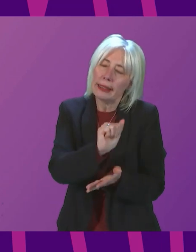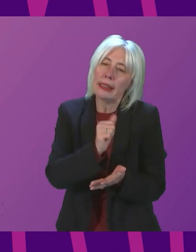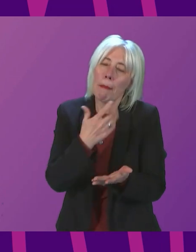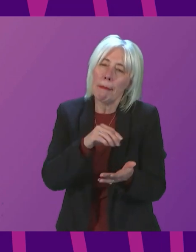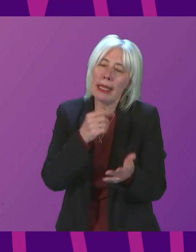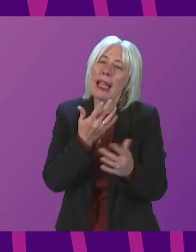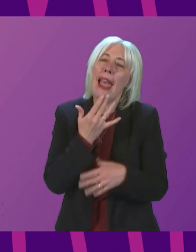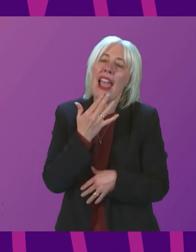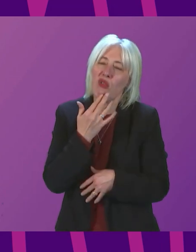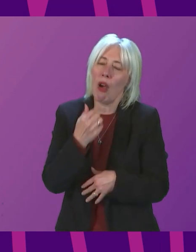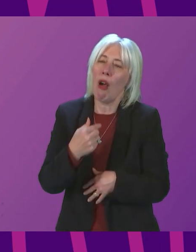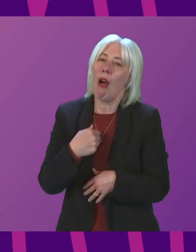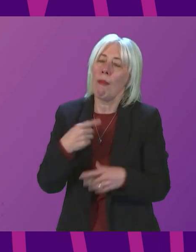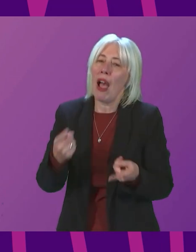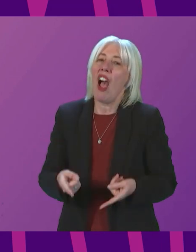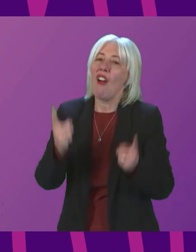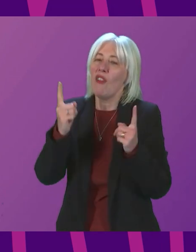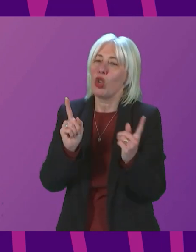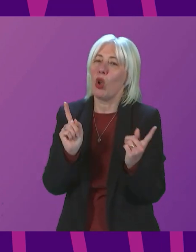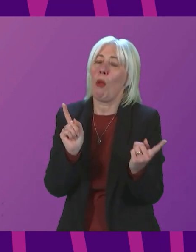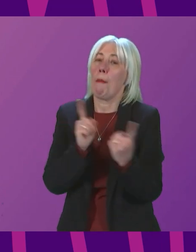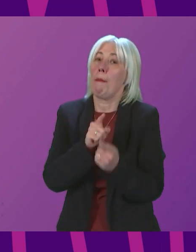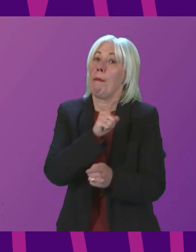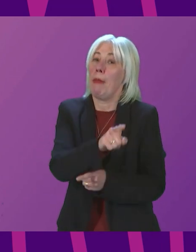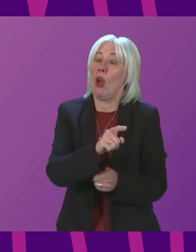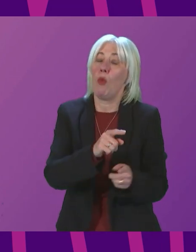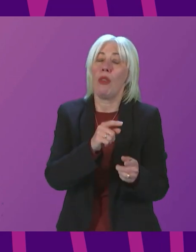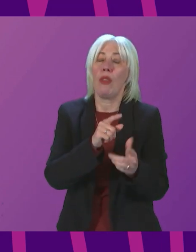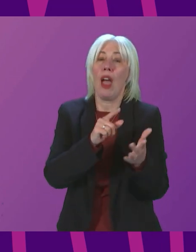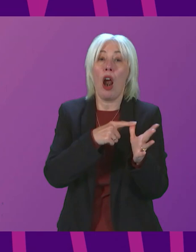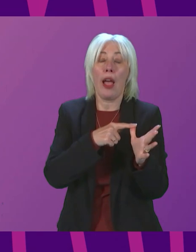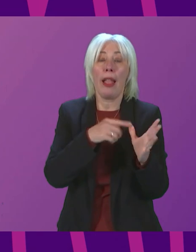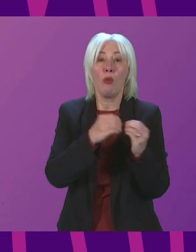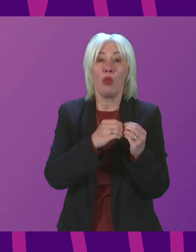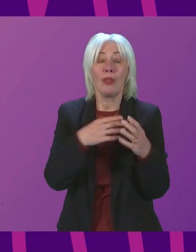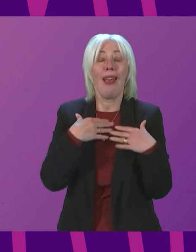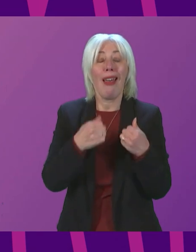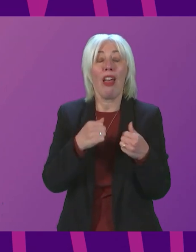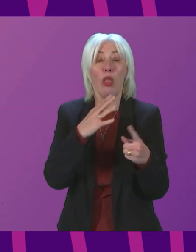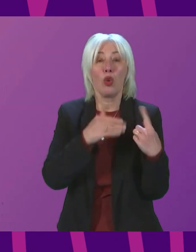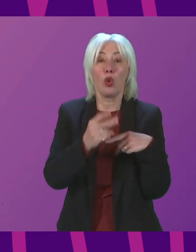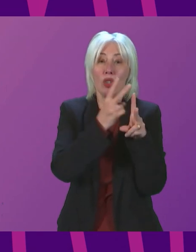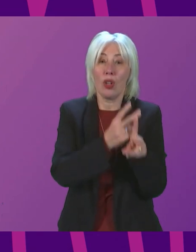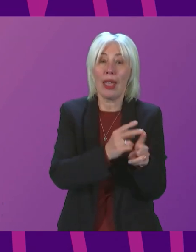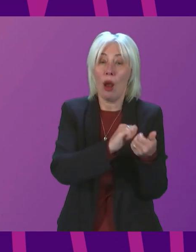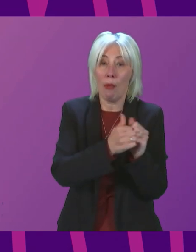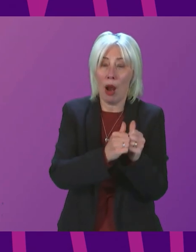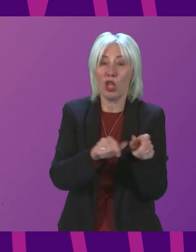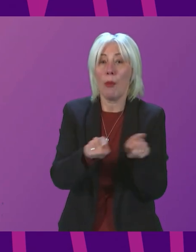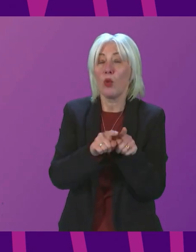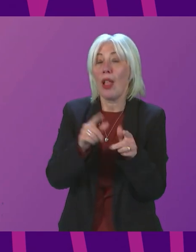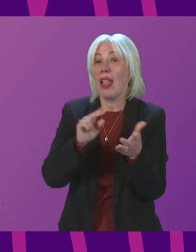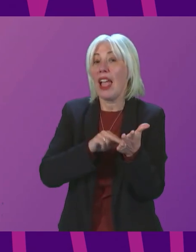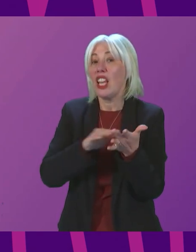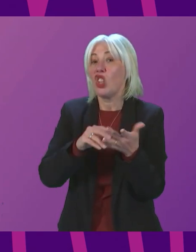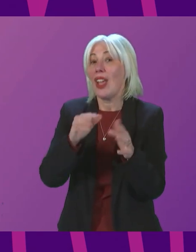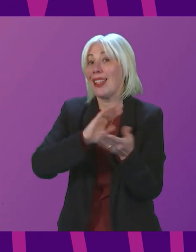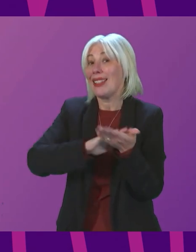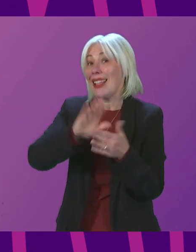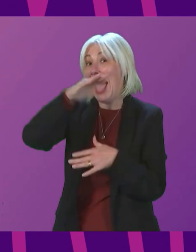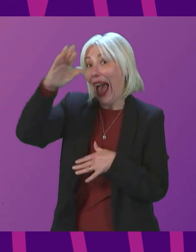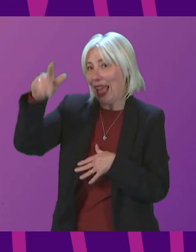officials met with Argyll and Butte Health and Social Care Partnership and NHS Highland to ensure that this problem was